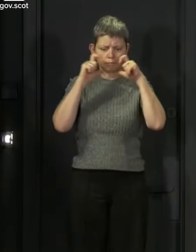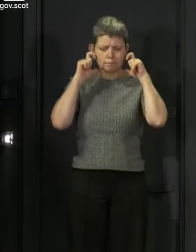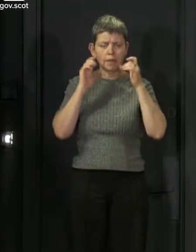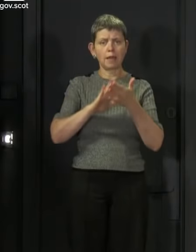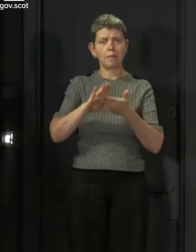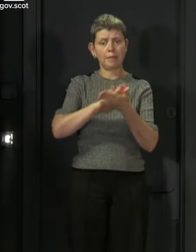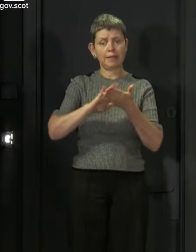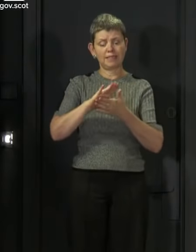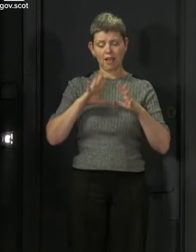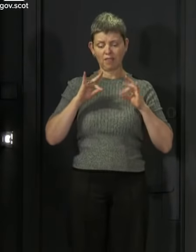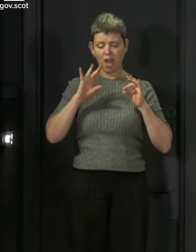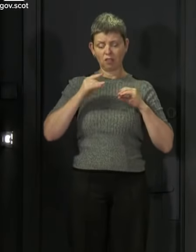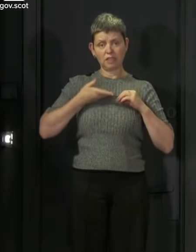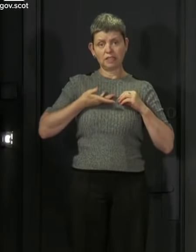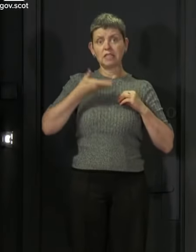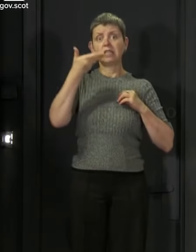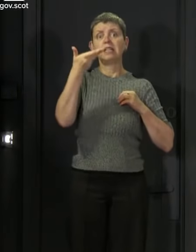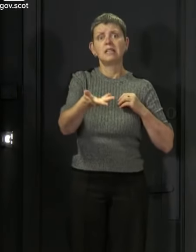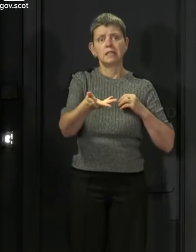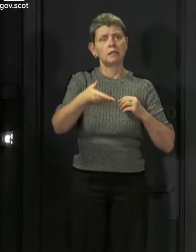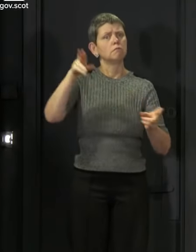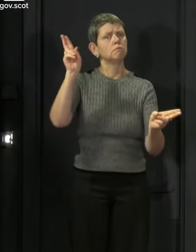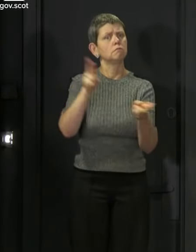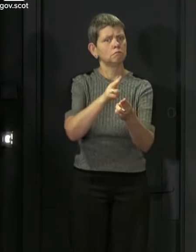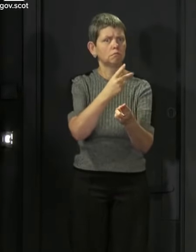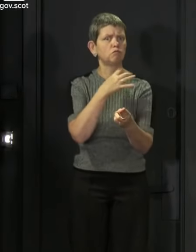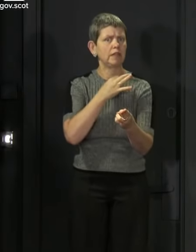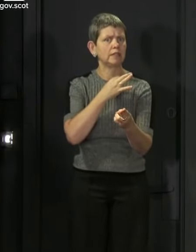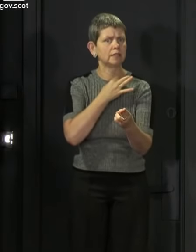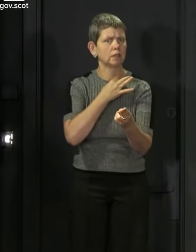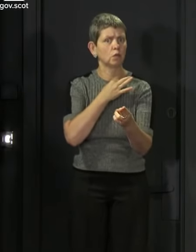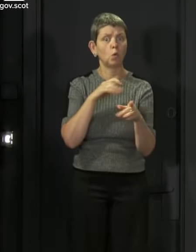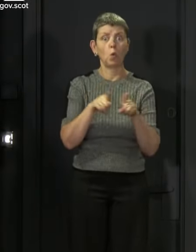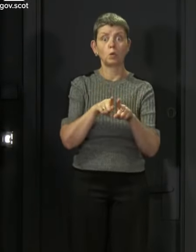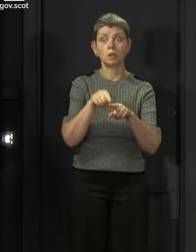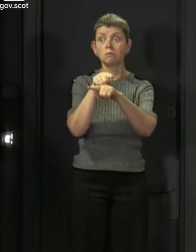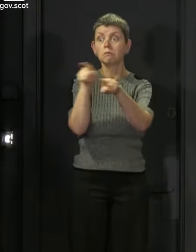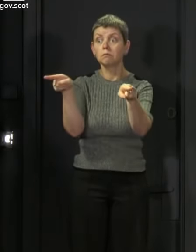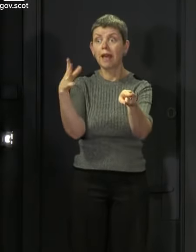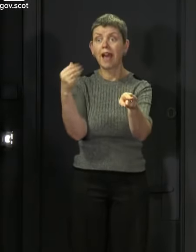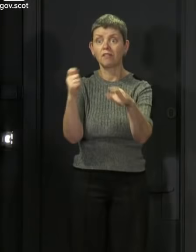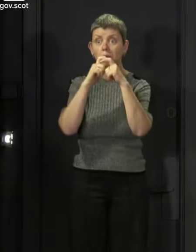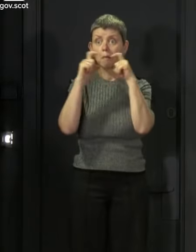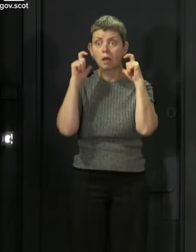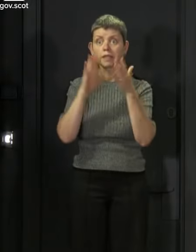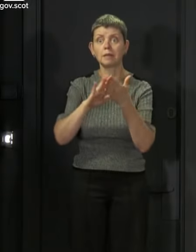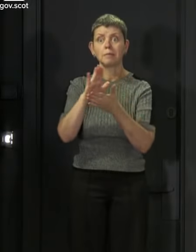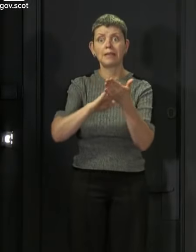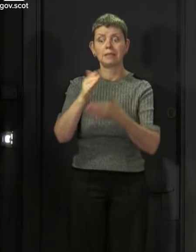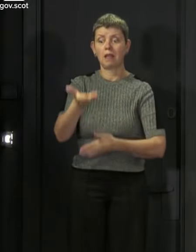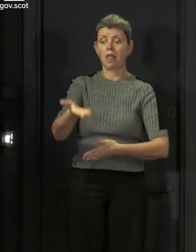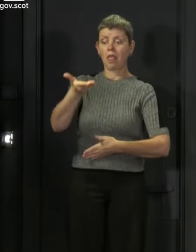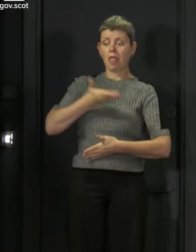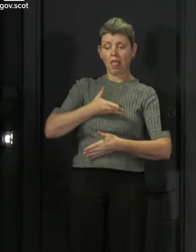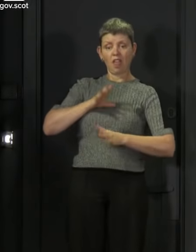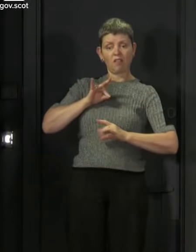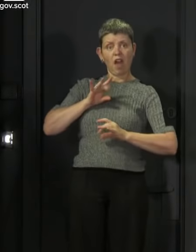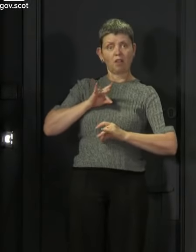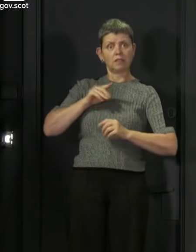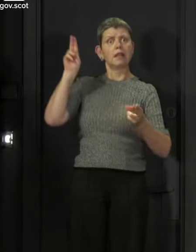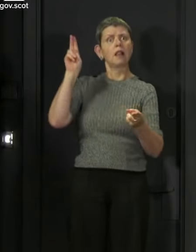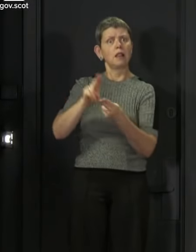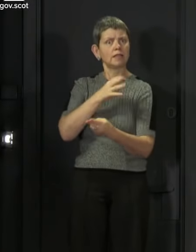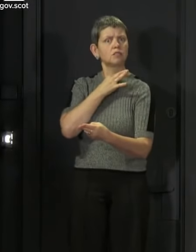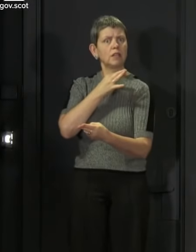people. And other people, when they wear a face covering, reduce their chances of passing the virus on to you. So it is one of the ways in which we can show